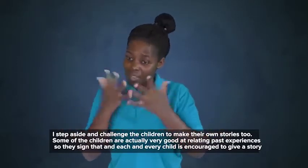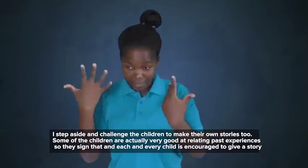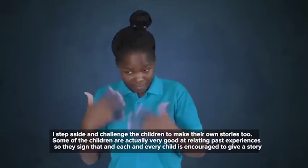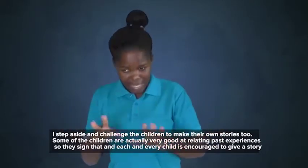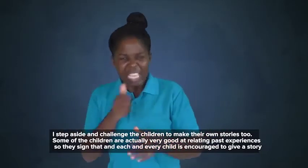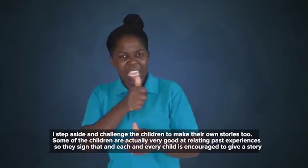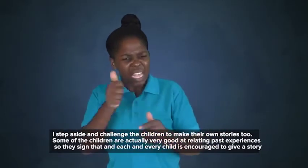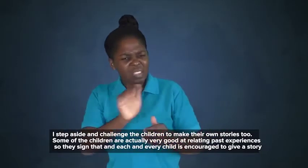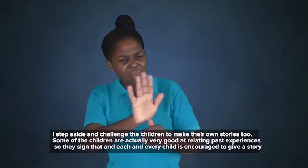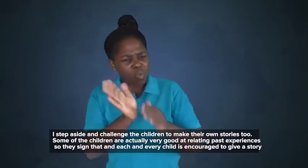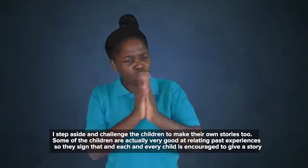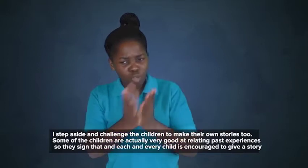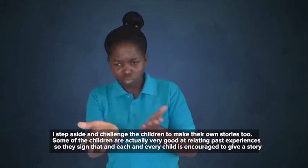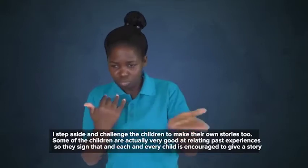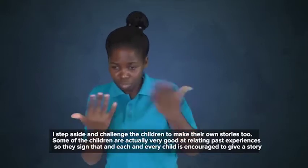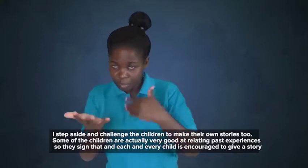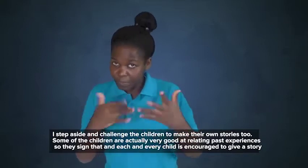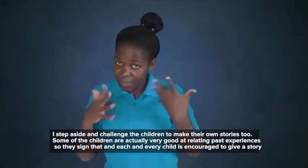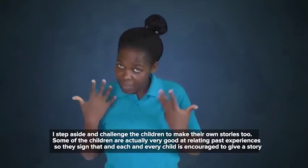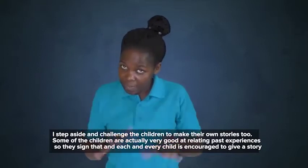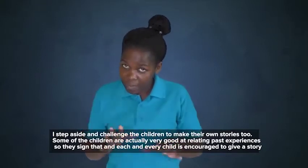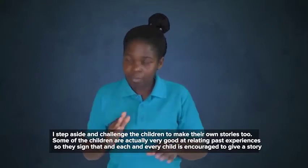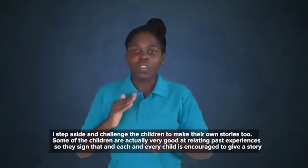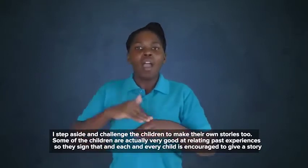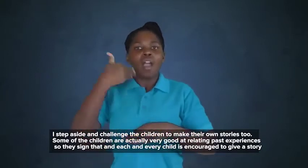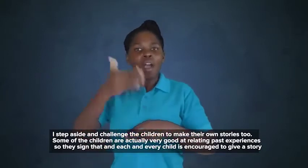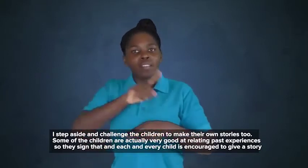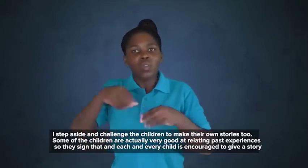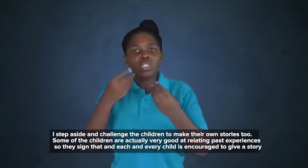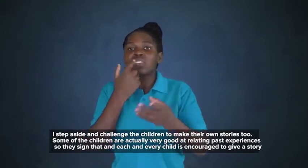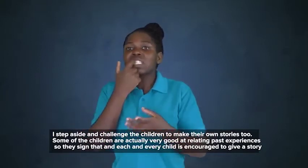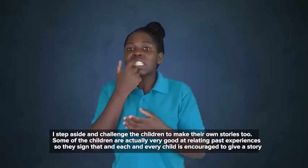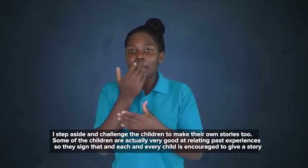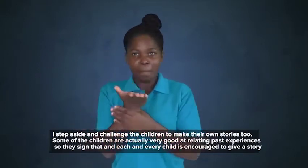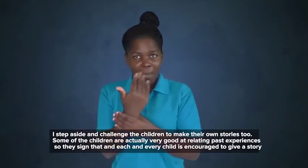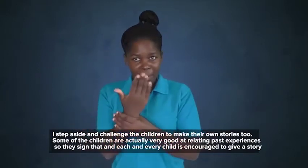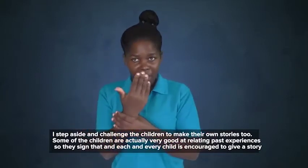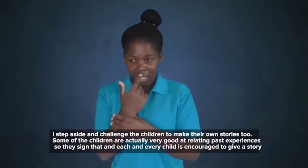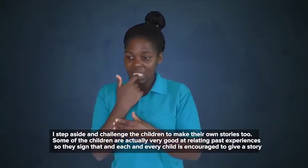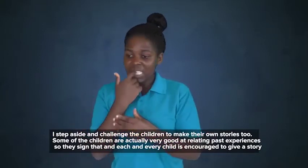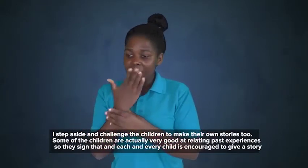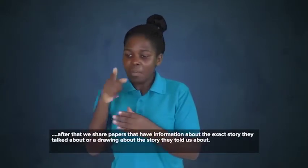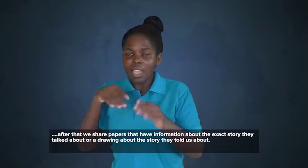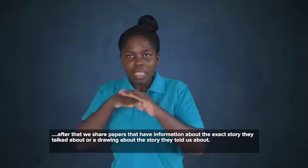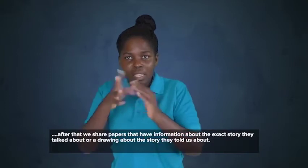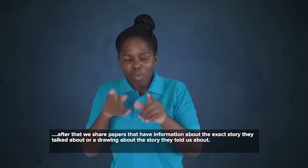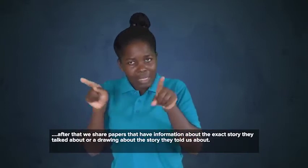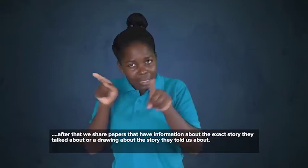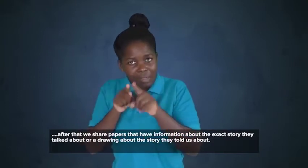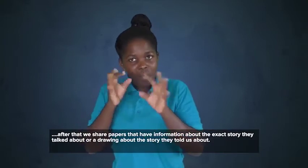So they sign that and each and every child is encouraged to give a story. After that, we